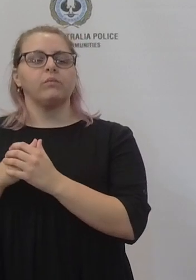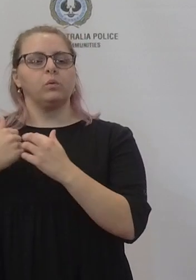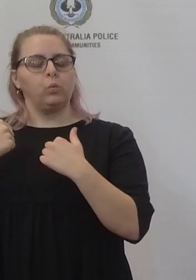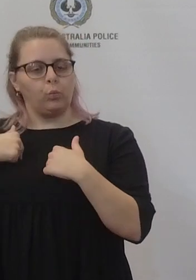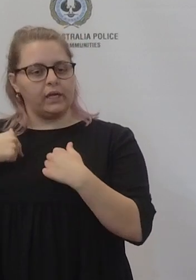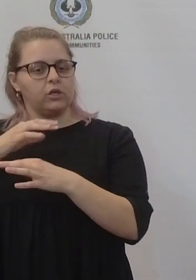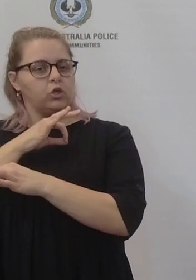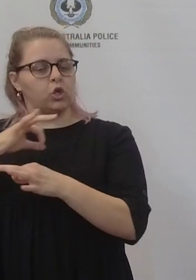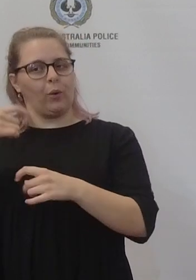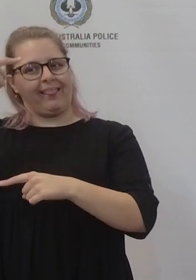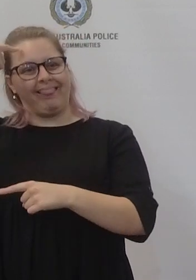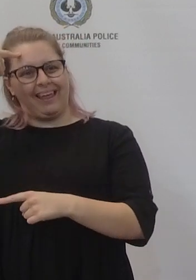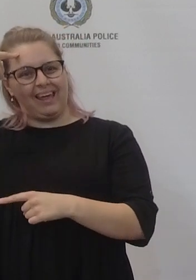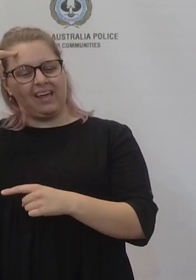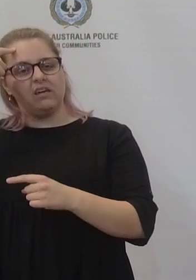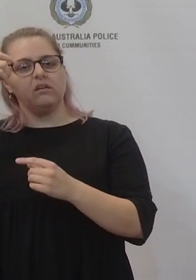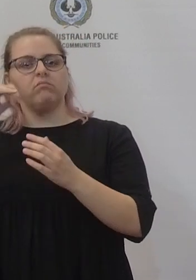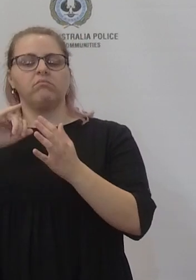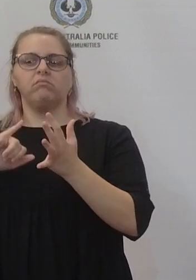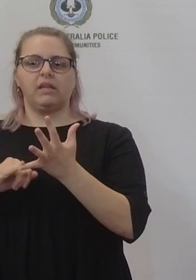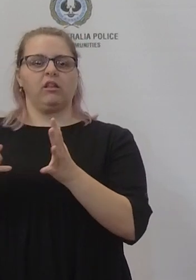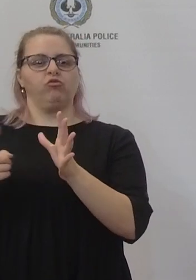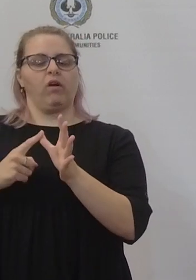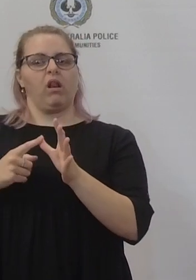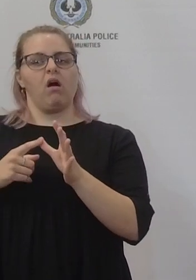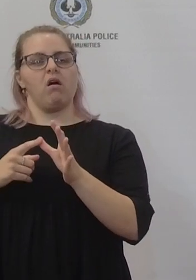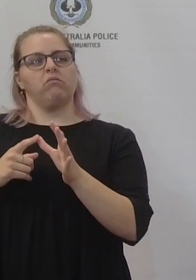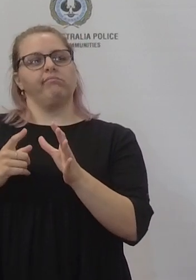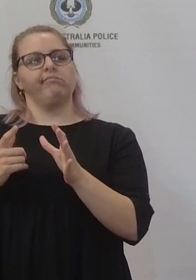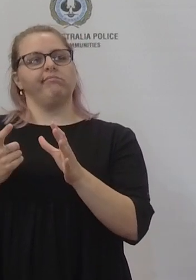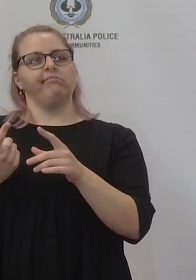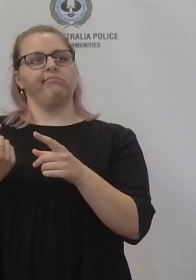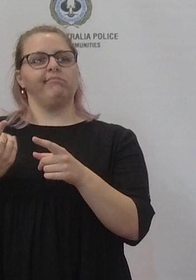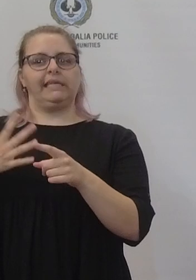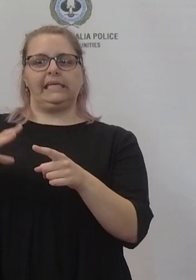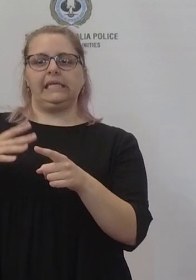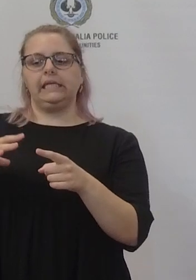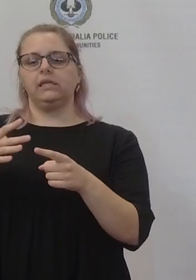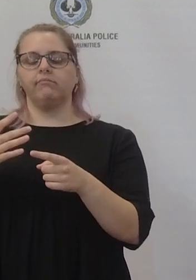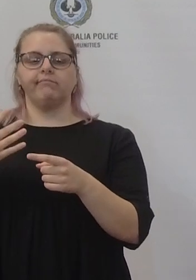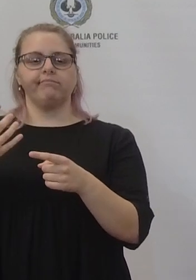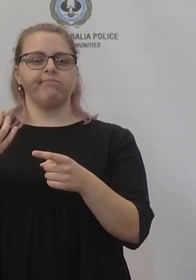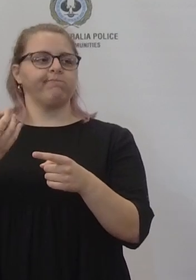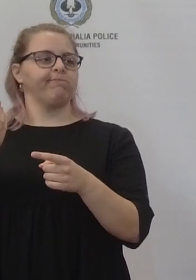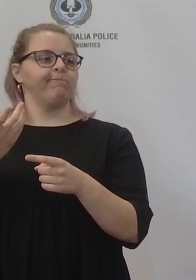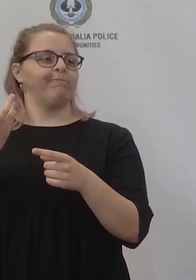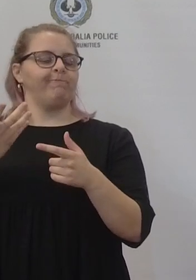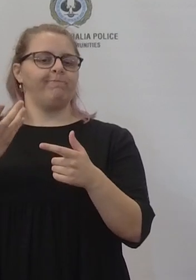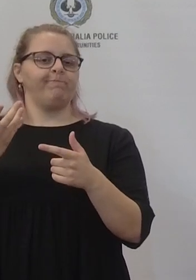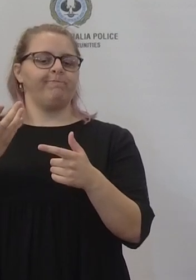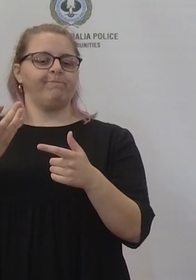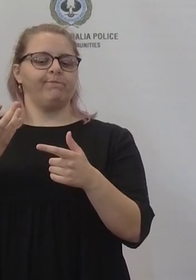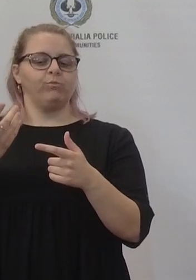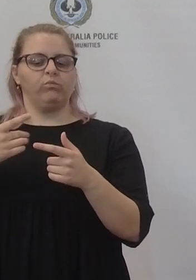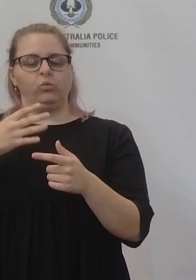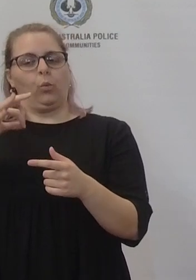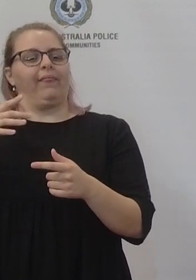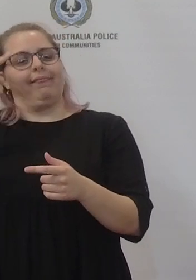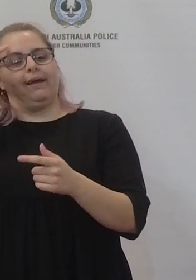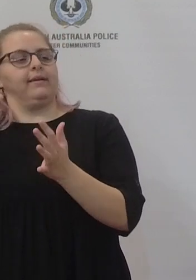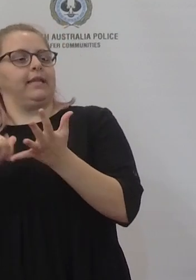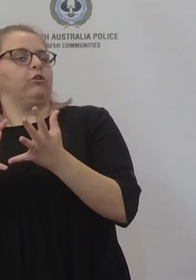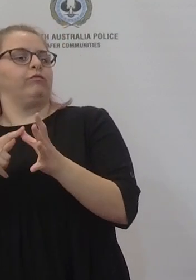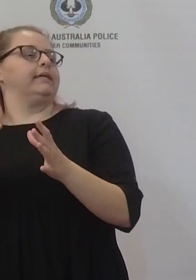for a statewide blanket approach to that. What the Premier said and also understood was that